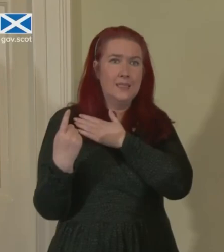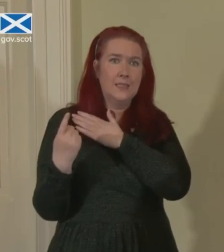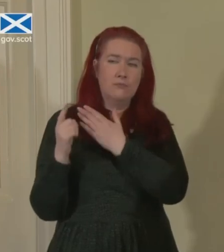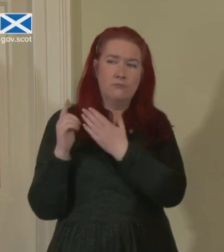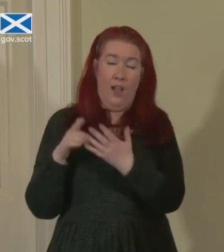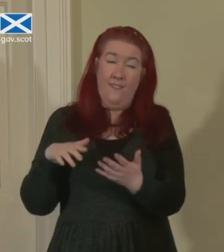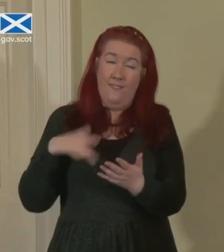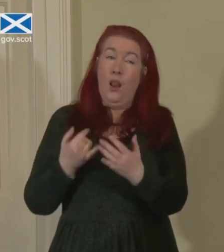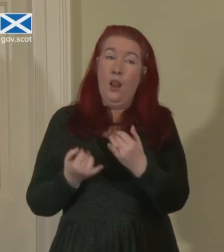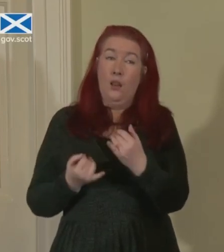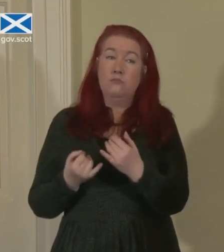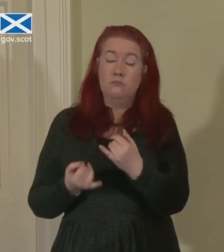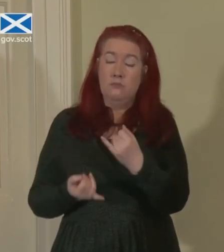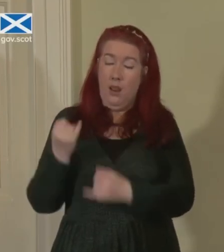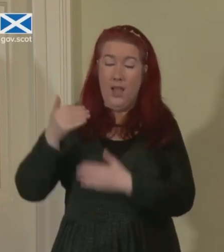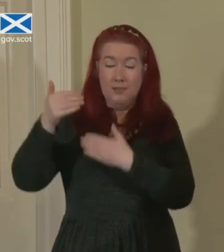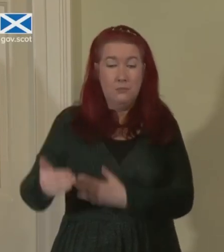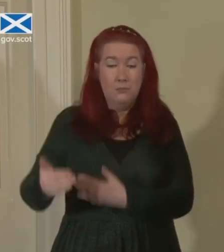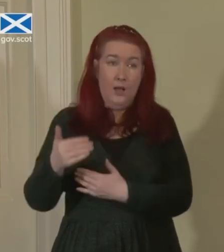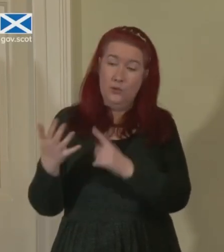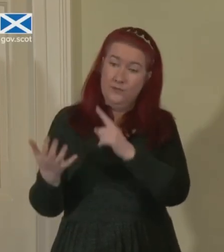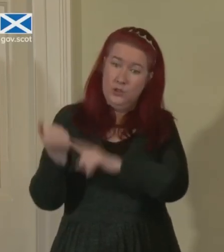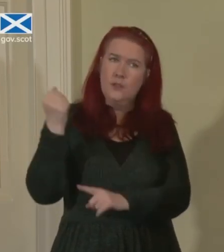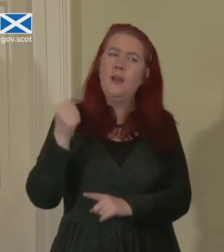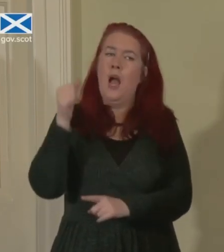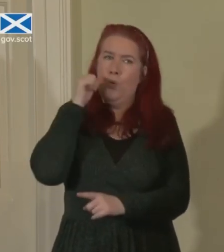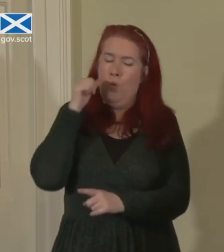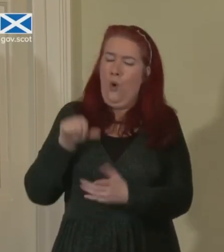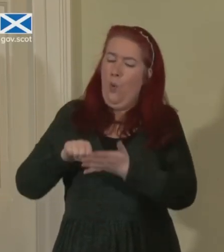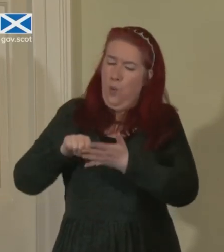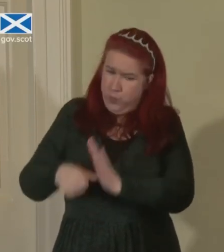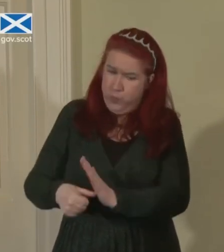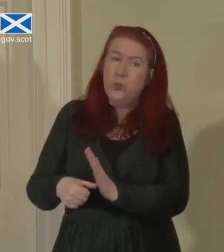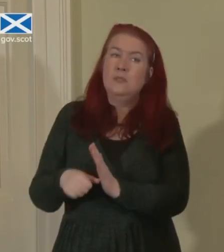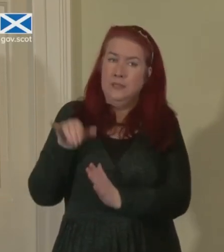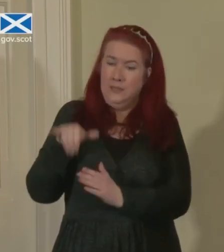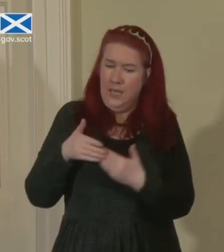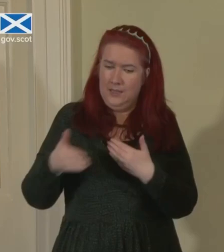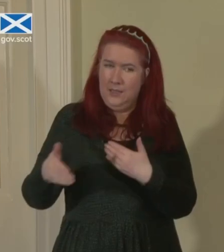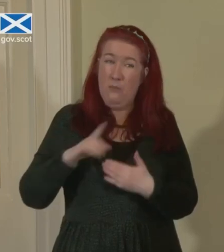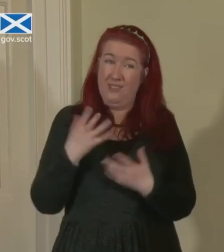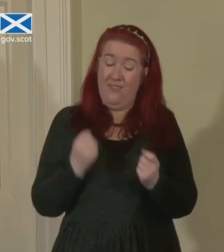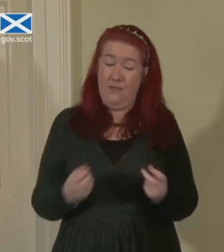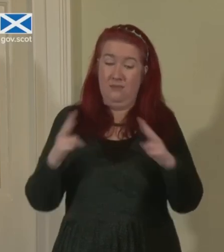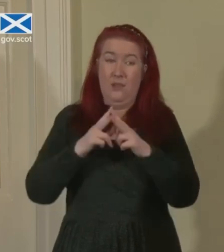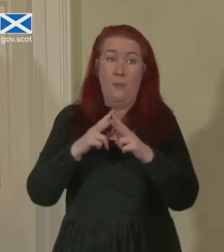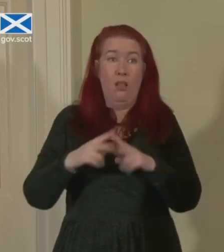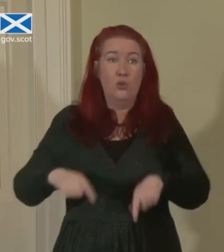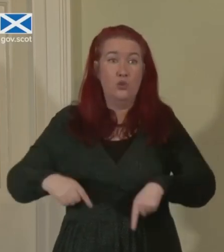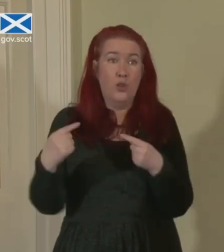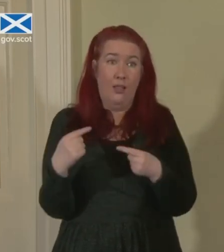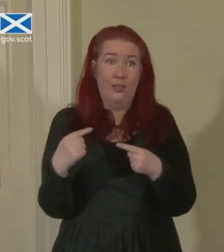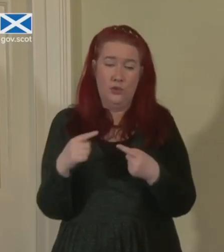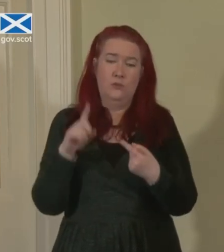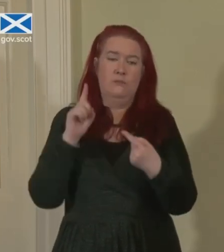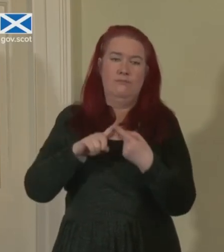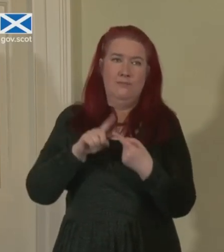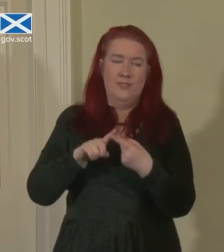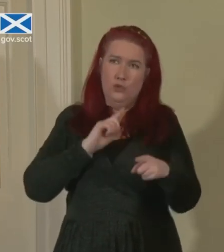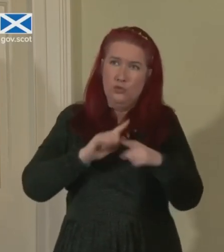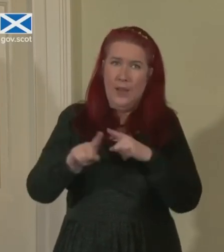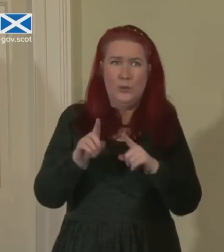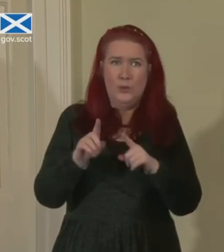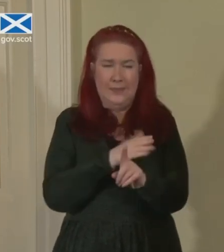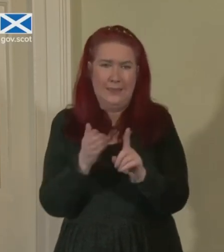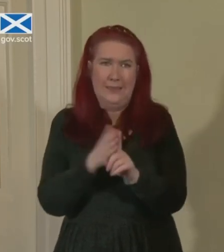final phase of that journey. I think it will be hard because now we have the dual challenge, the one we always had of convincing a majority,